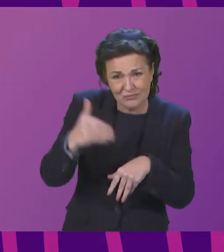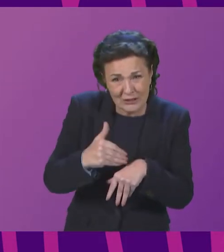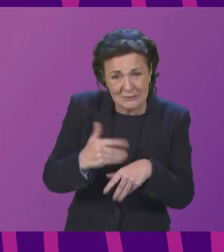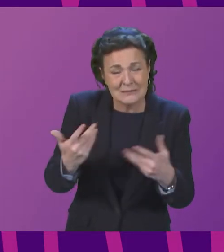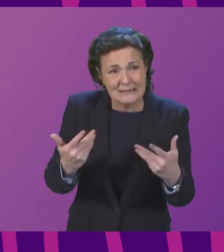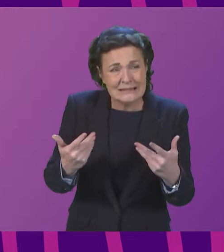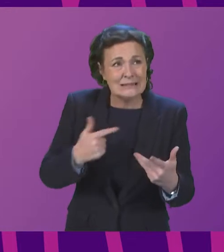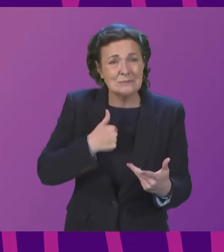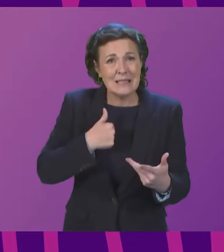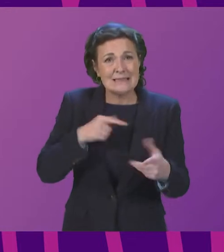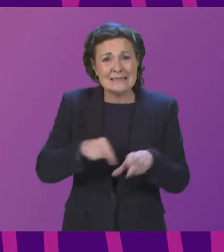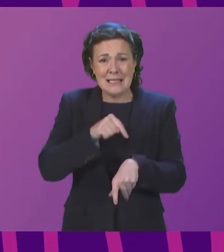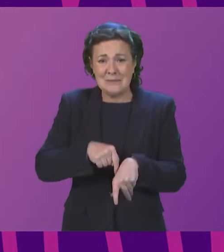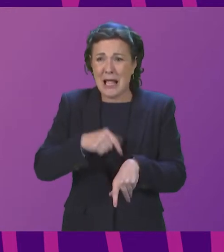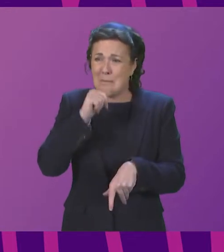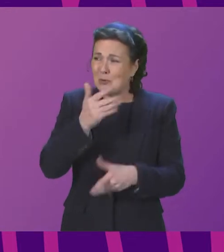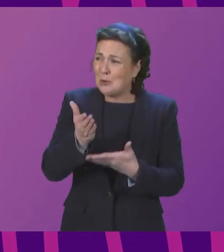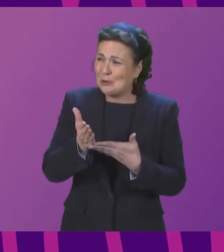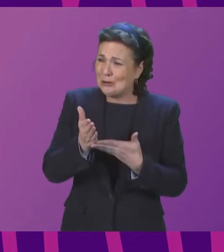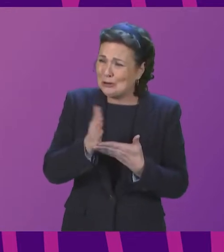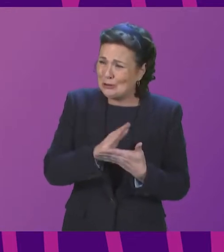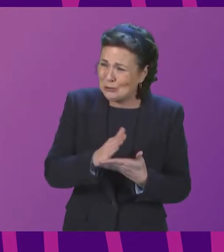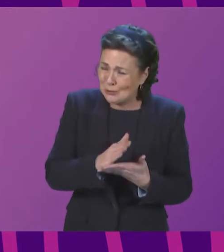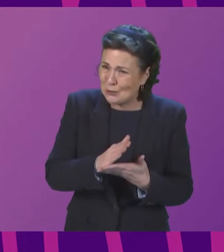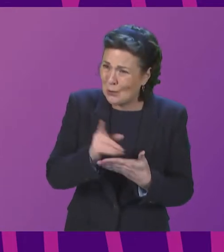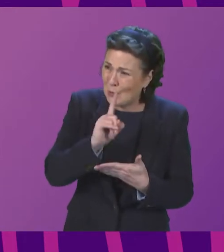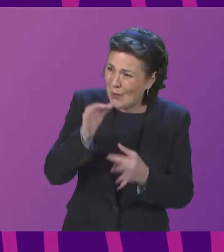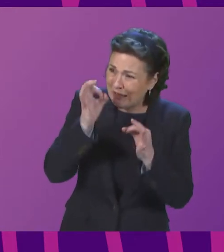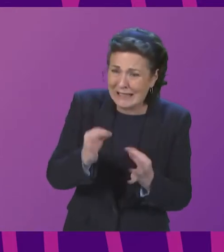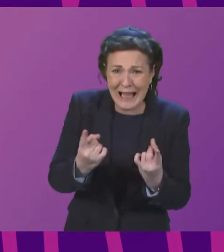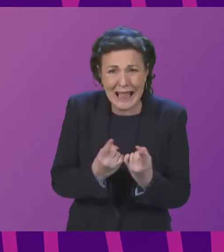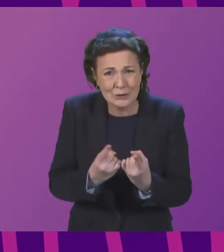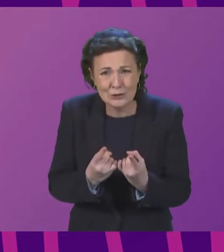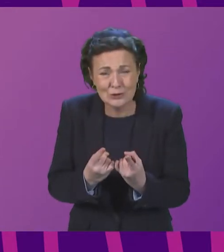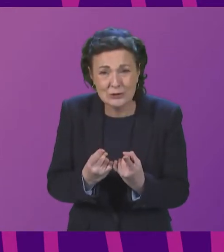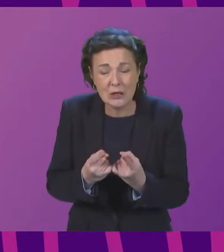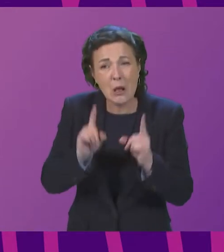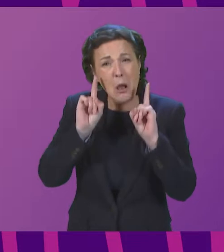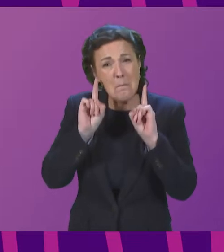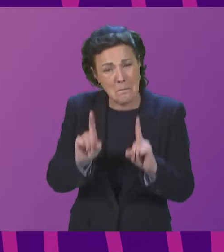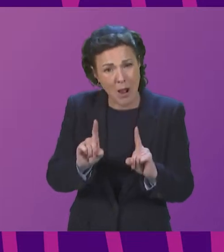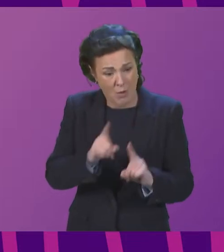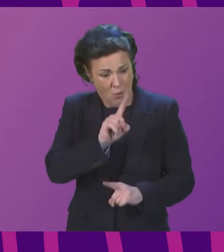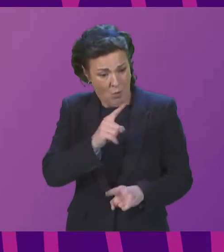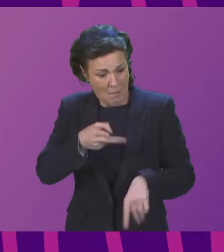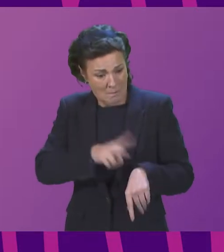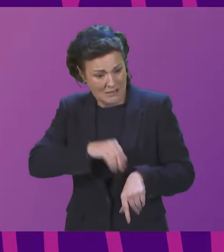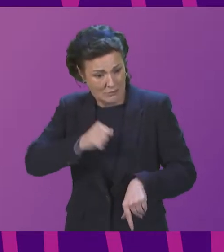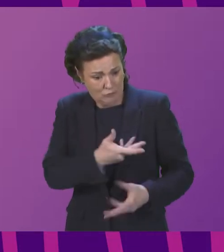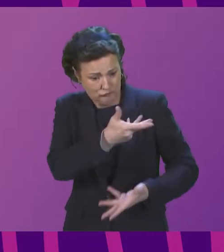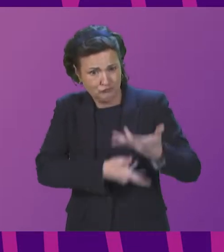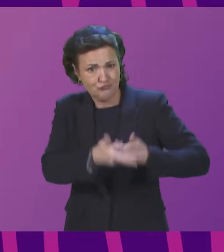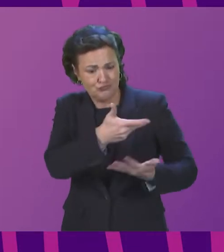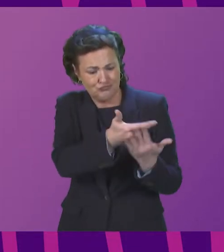Again, I'm not sure that I bottomed out what the extent of the issue might be, but I think that given what Police Scotland have had to say and